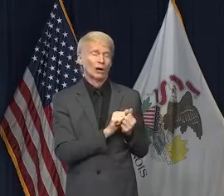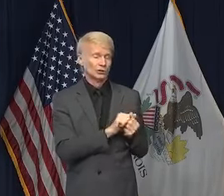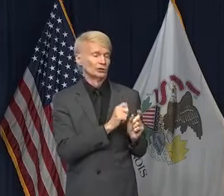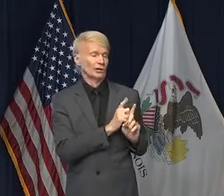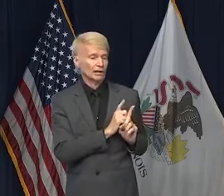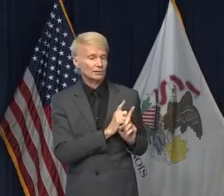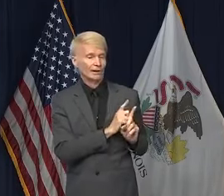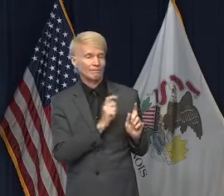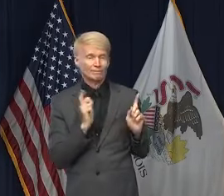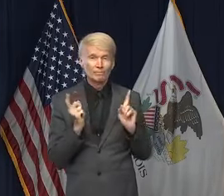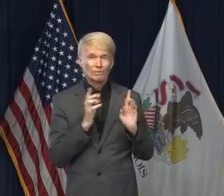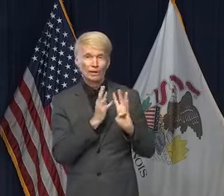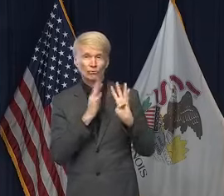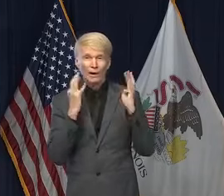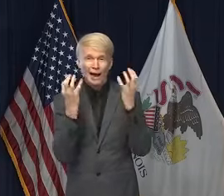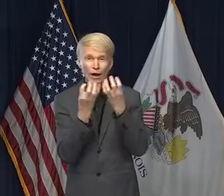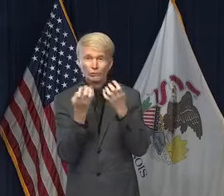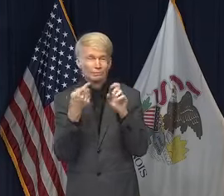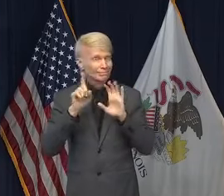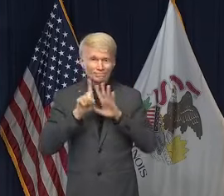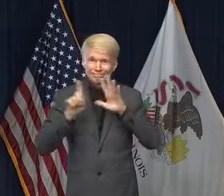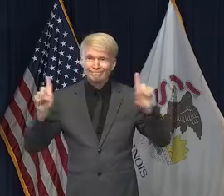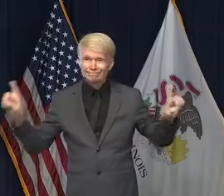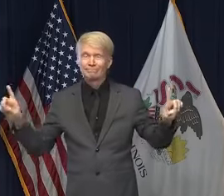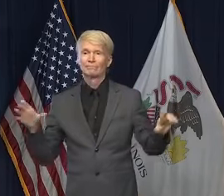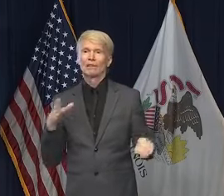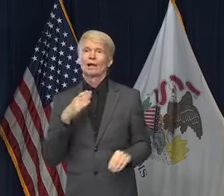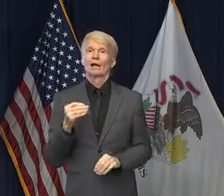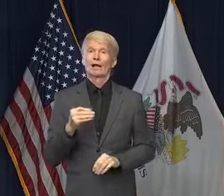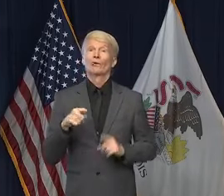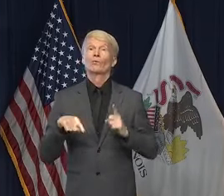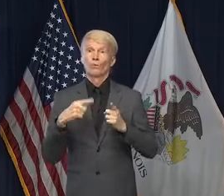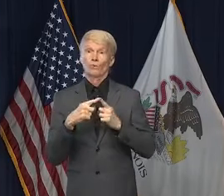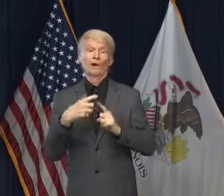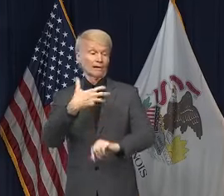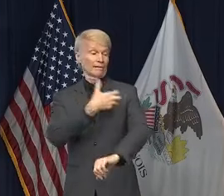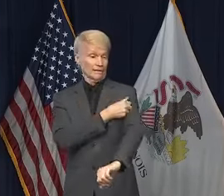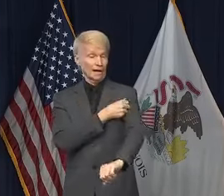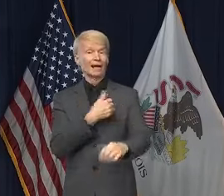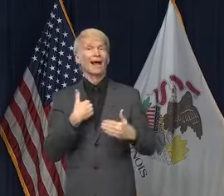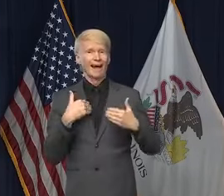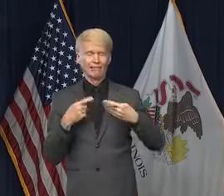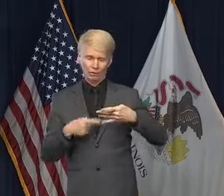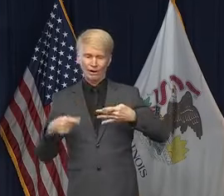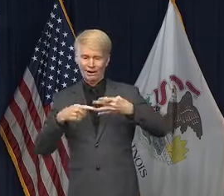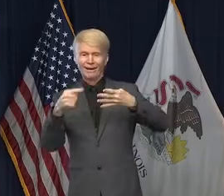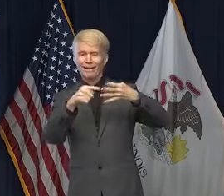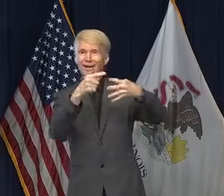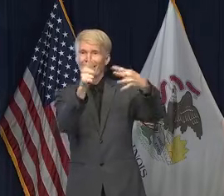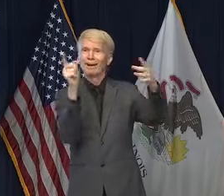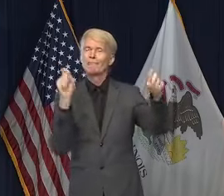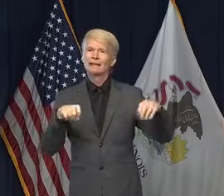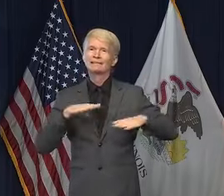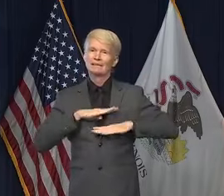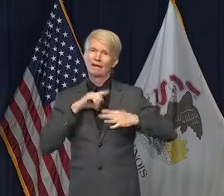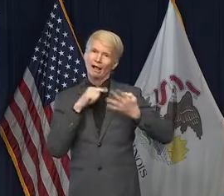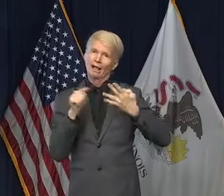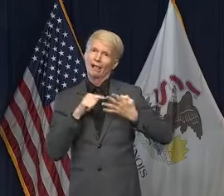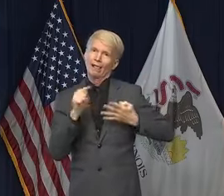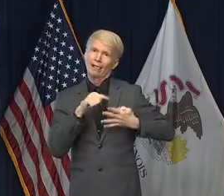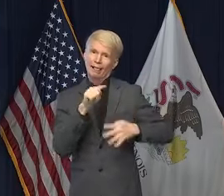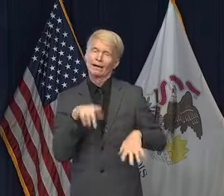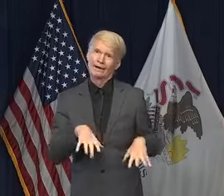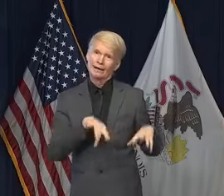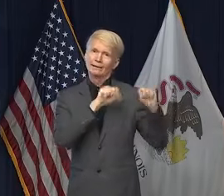avoiding crowds, and once it's available, getting the vaccine are all the different layers that we will need to take